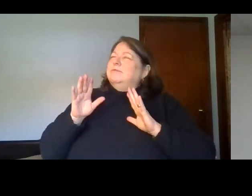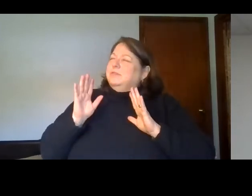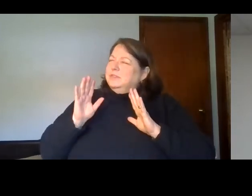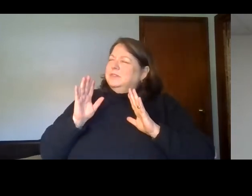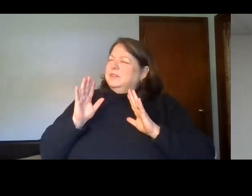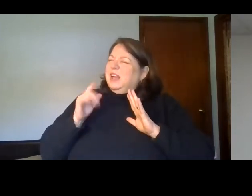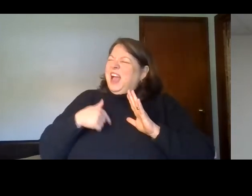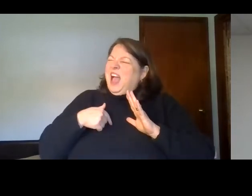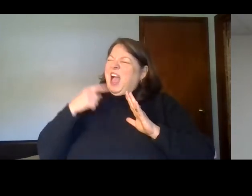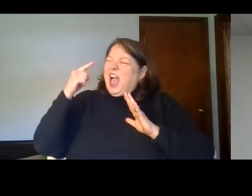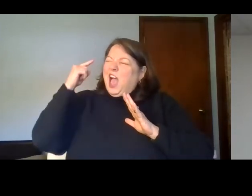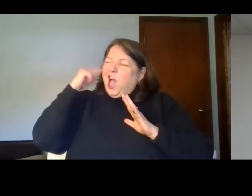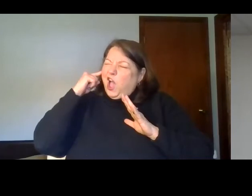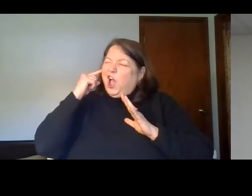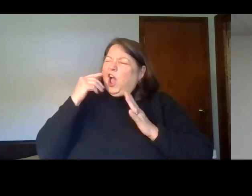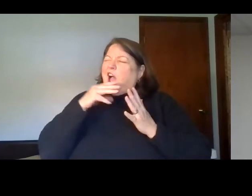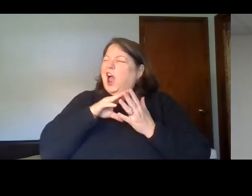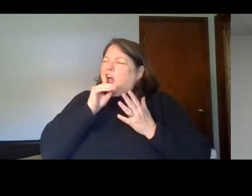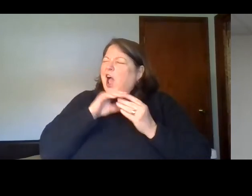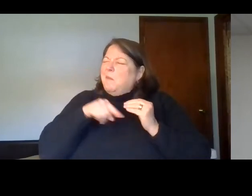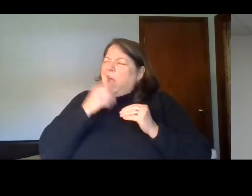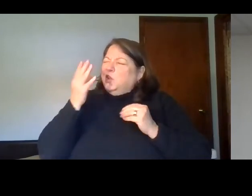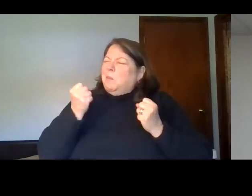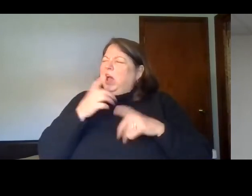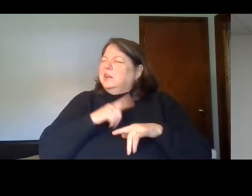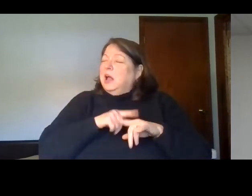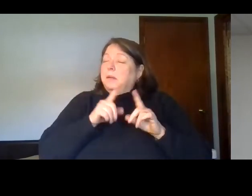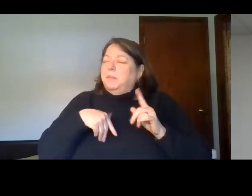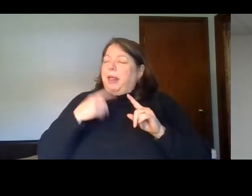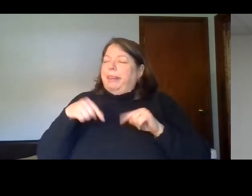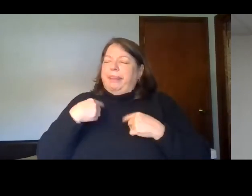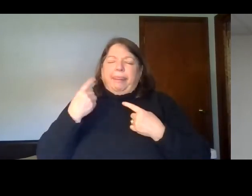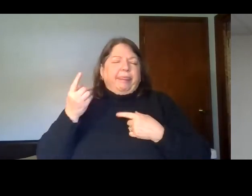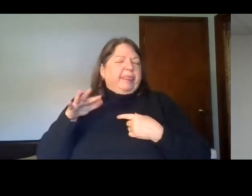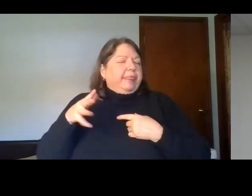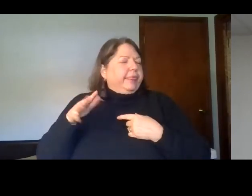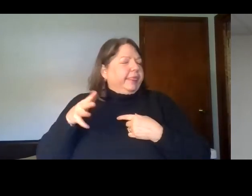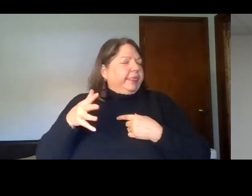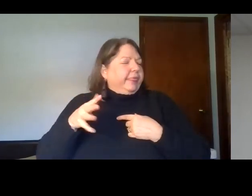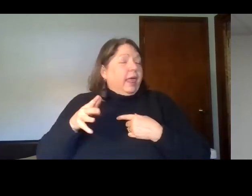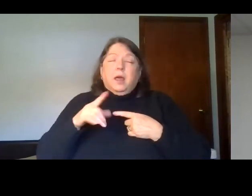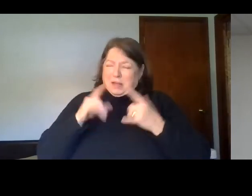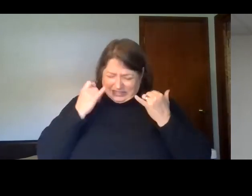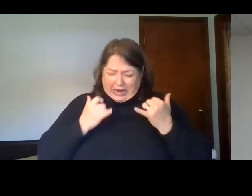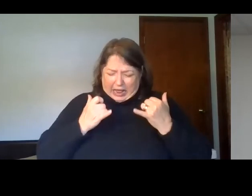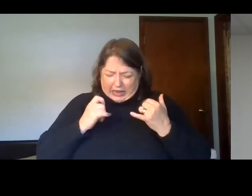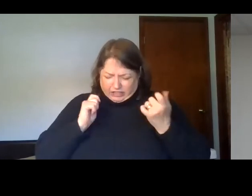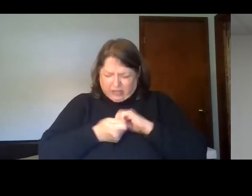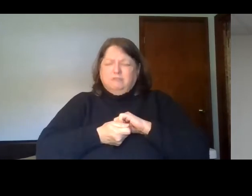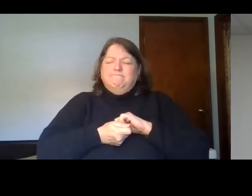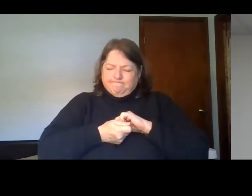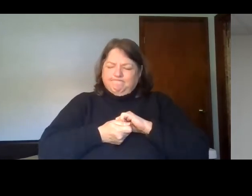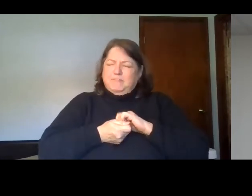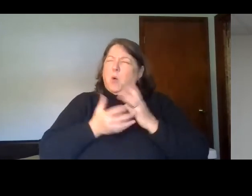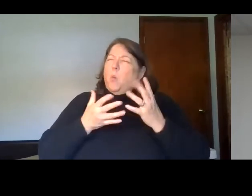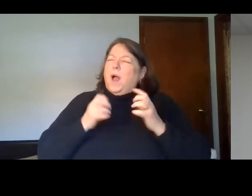many a times, that I've never really given you a chance, an honest chance, a genuine chance. But today, I want to do that. I want to taste for